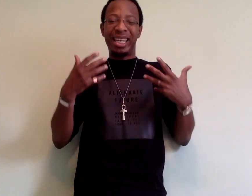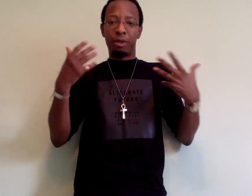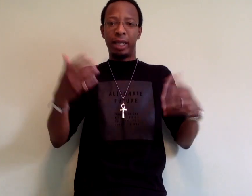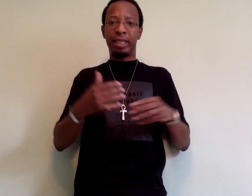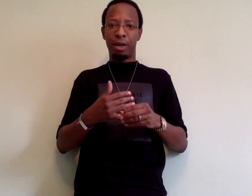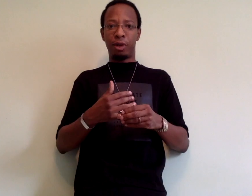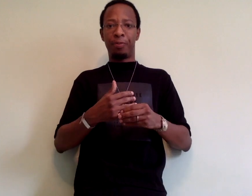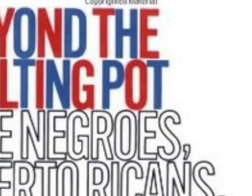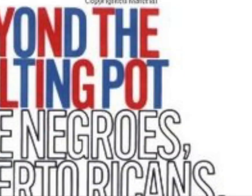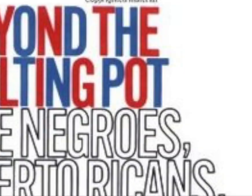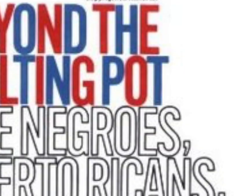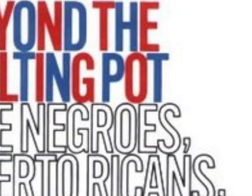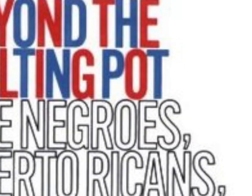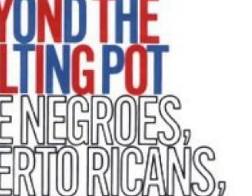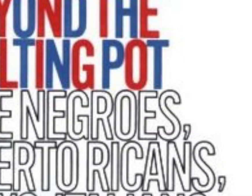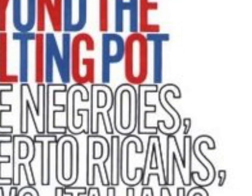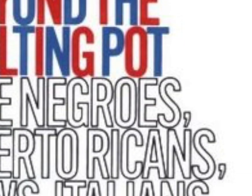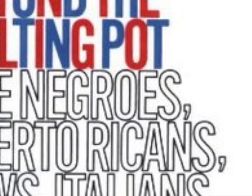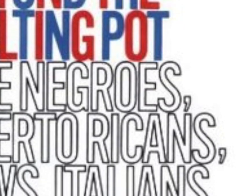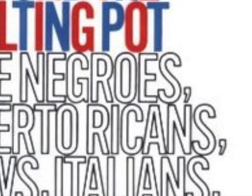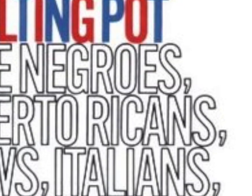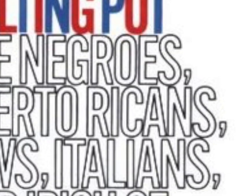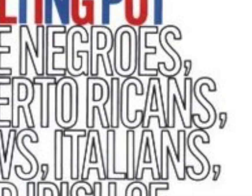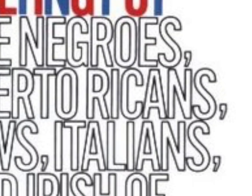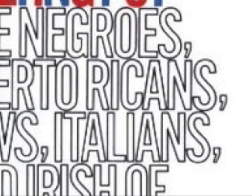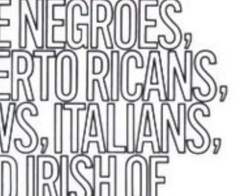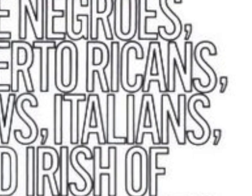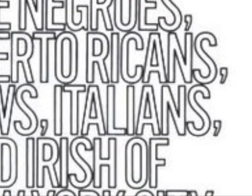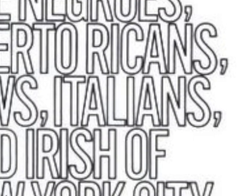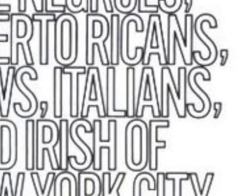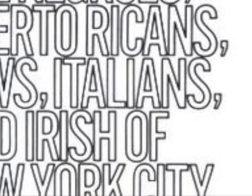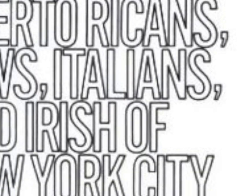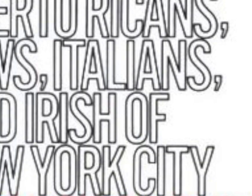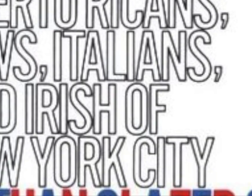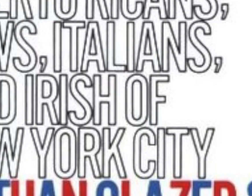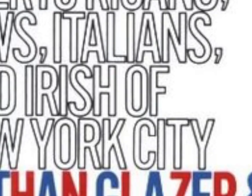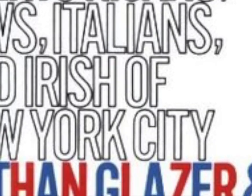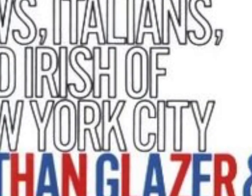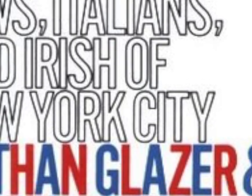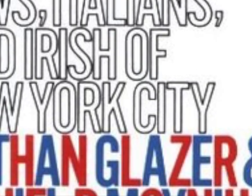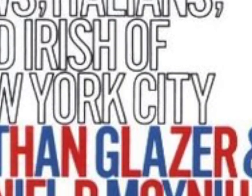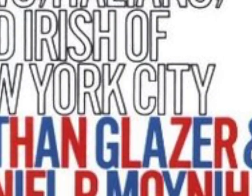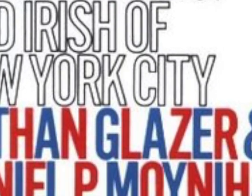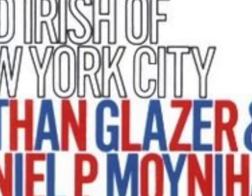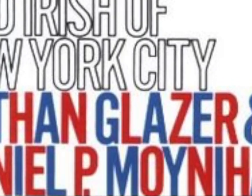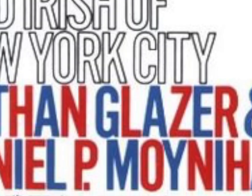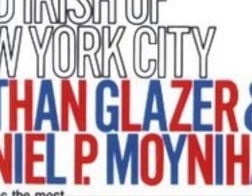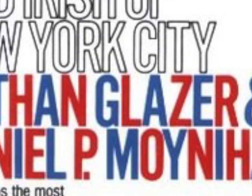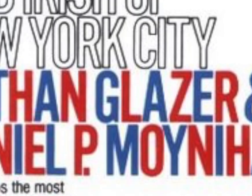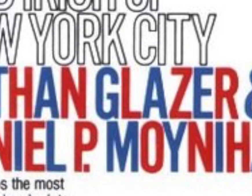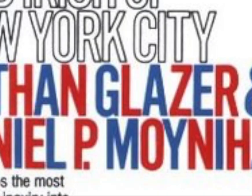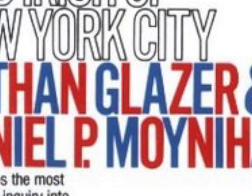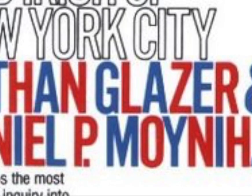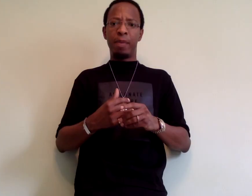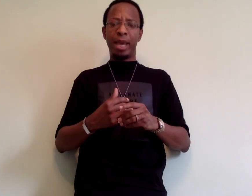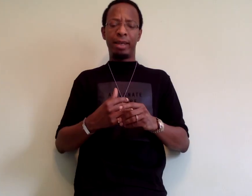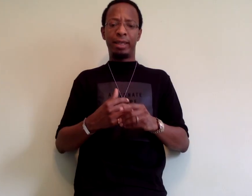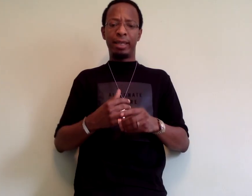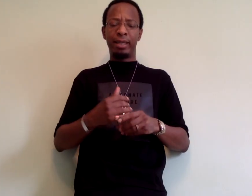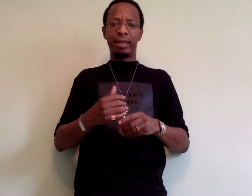cetera, et cetera. They cited a book called Beyond the Melting Pot, which was co-written by Nathan Glazer and I think Daniel Patrick Mornian back in the 60s